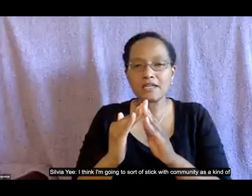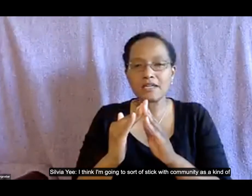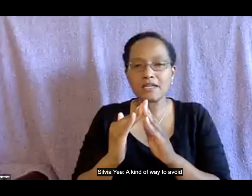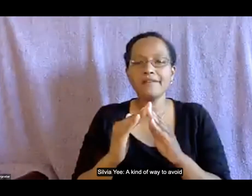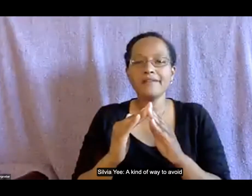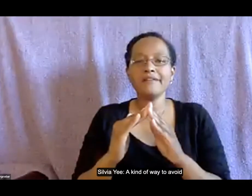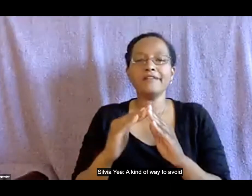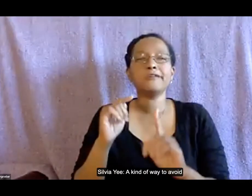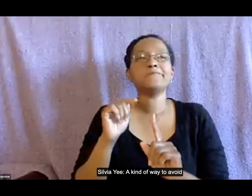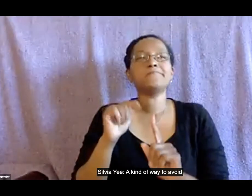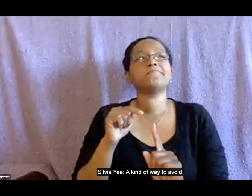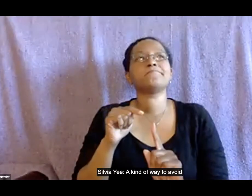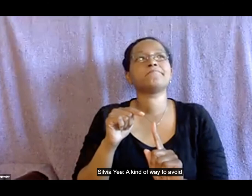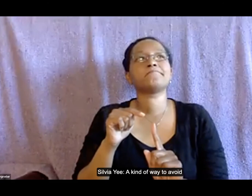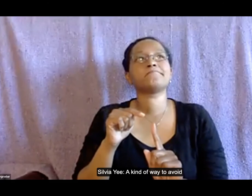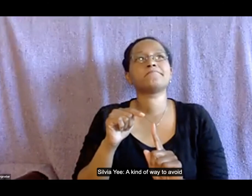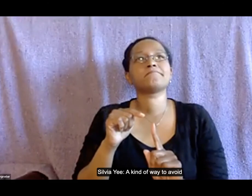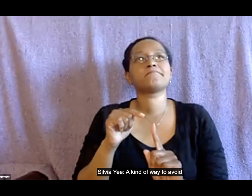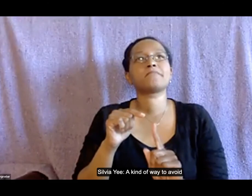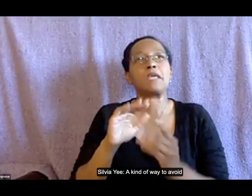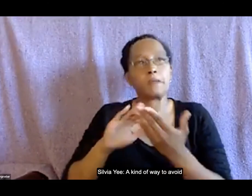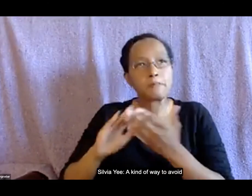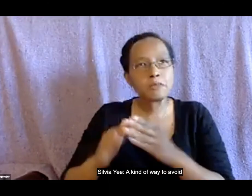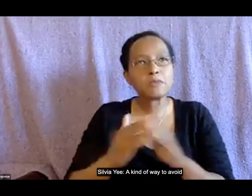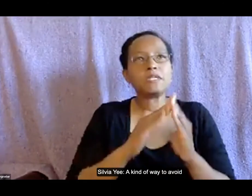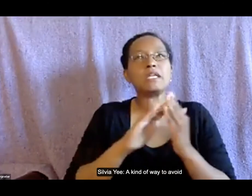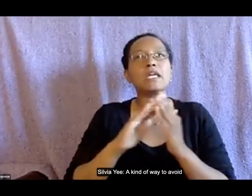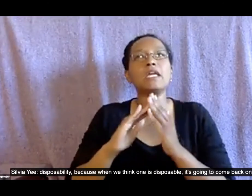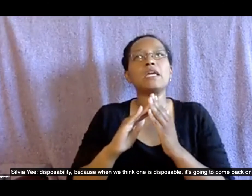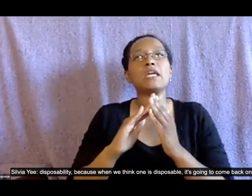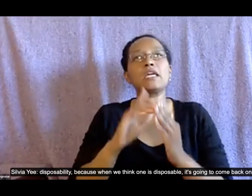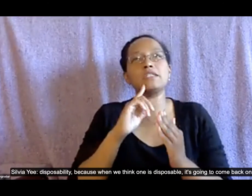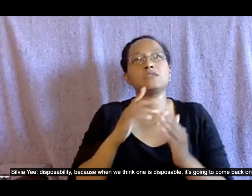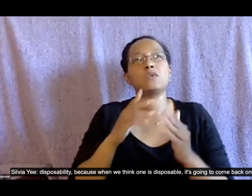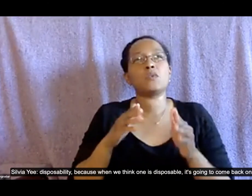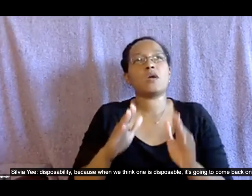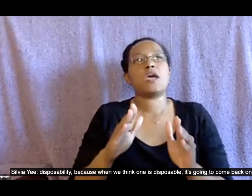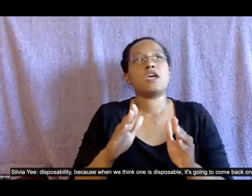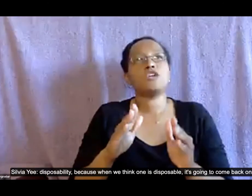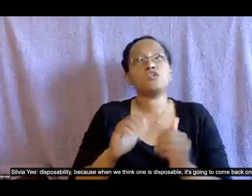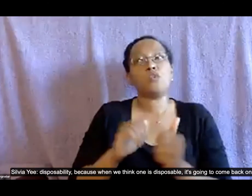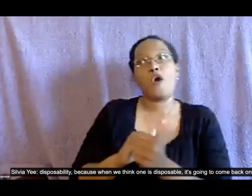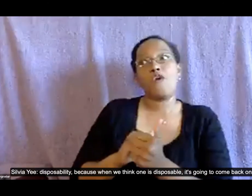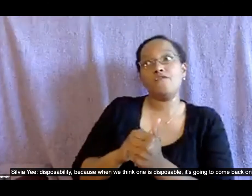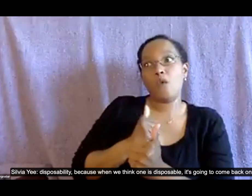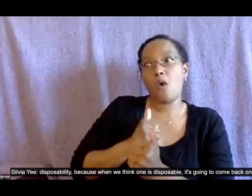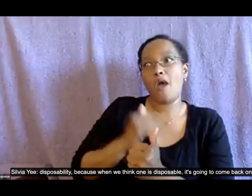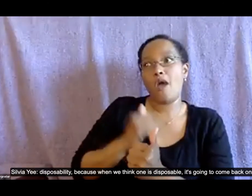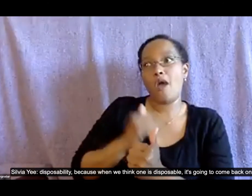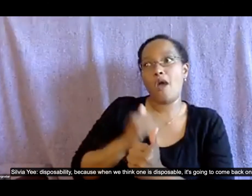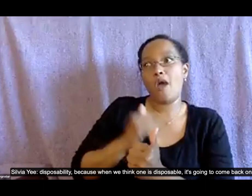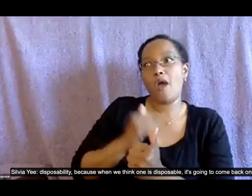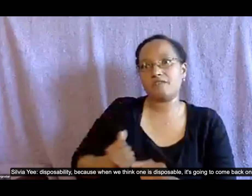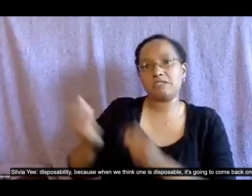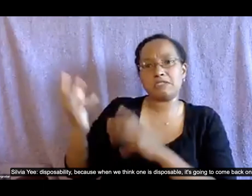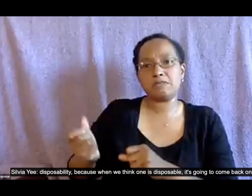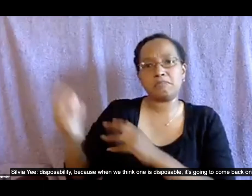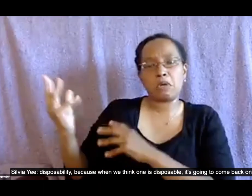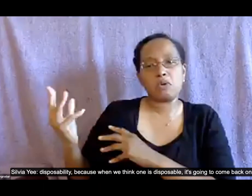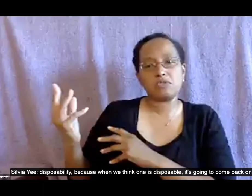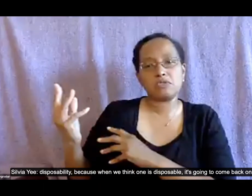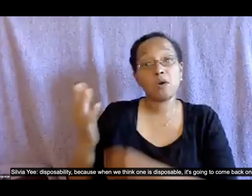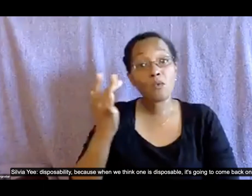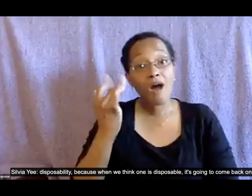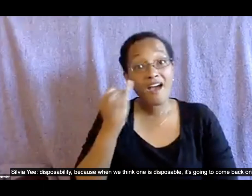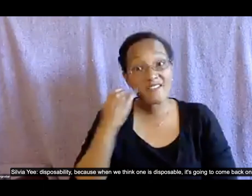a kind of way to avoid disposability because when we think one is disposable